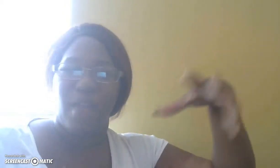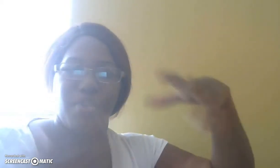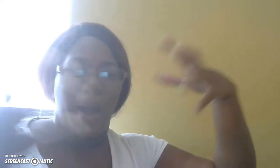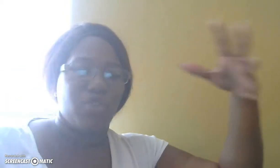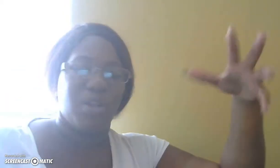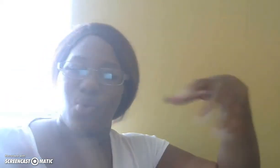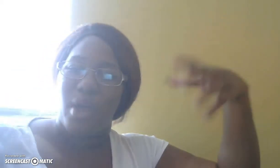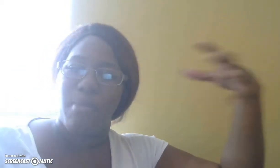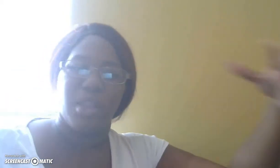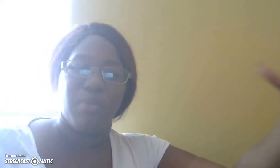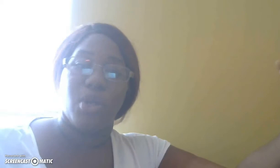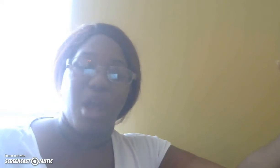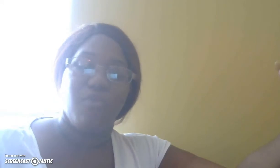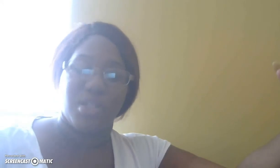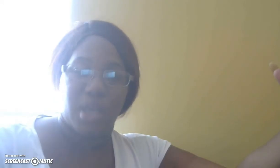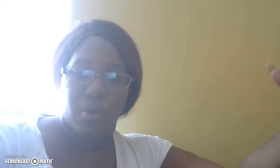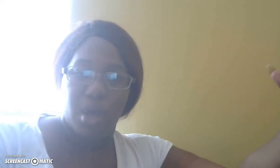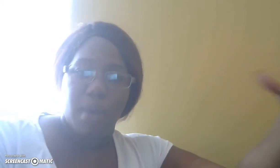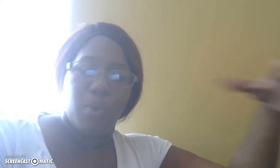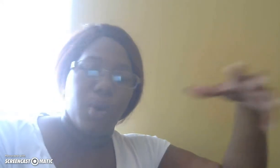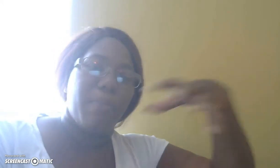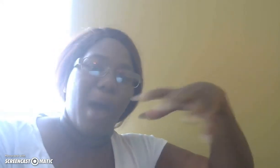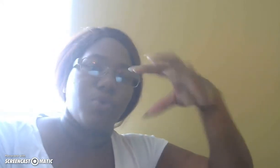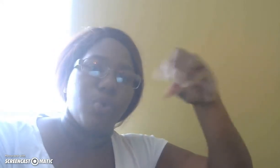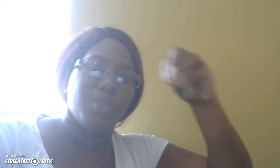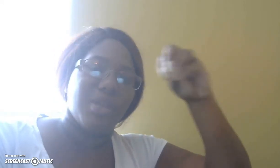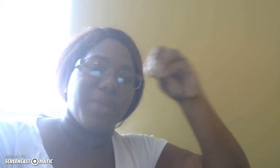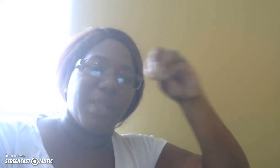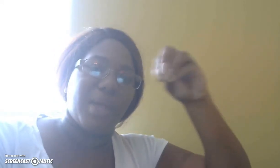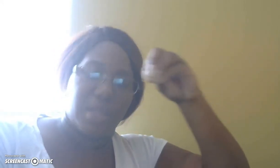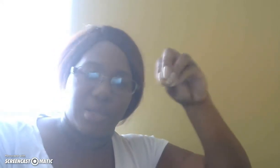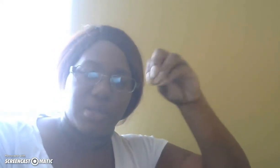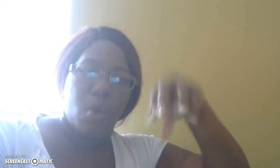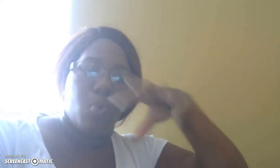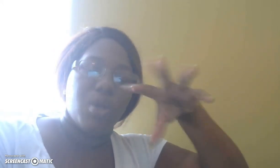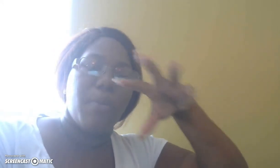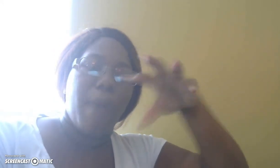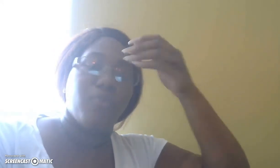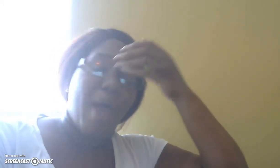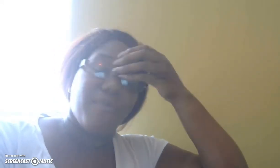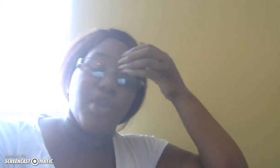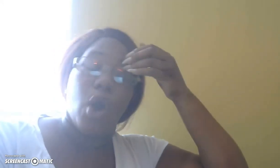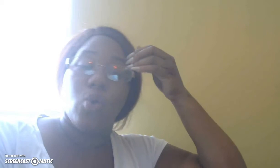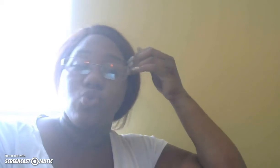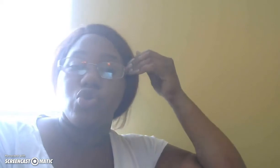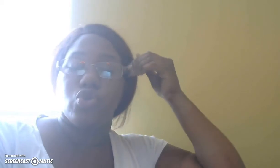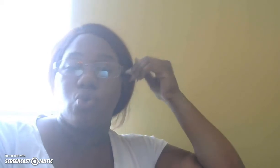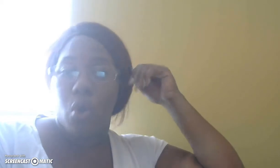everybody's trying to do an MLM or direct sale but what about doing something like this what about having your own store